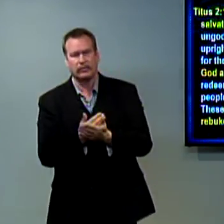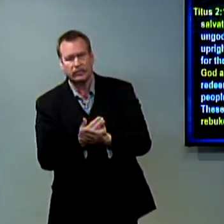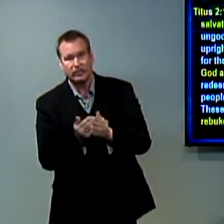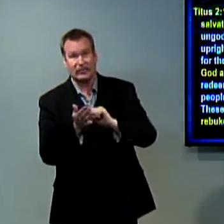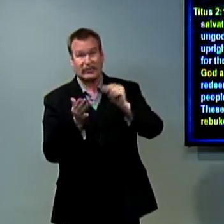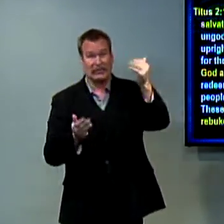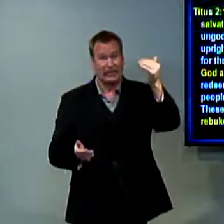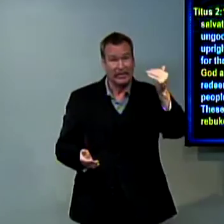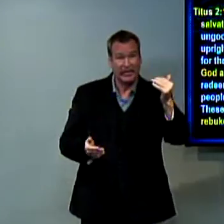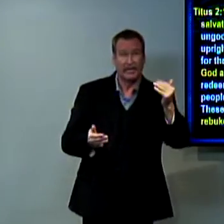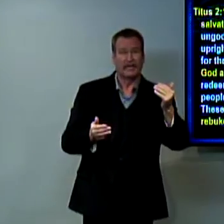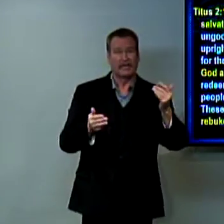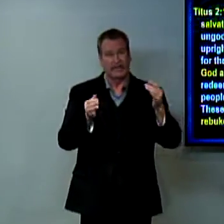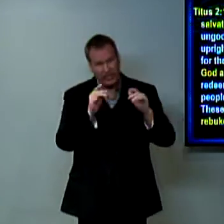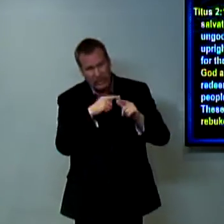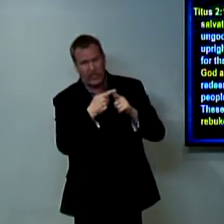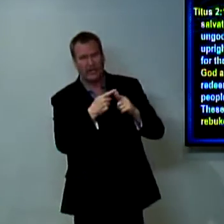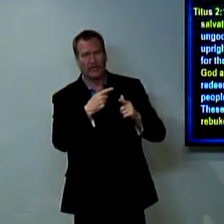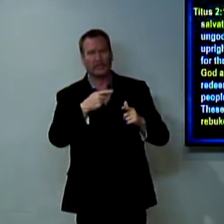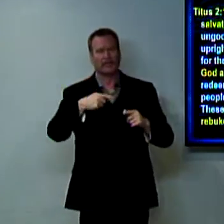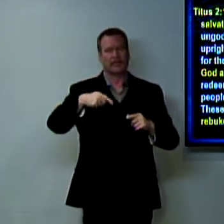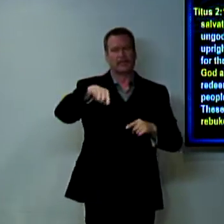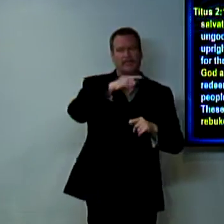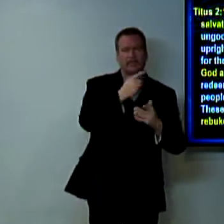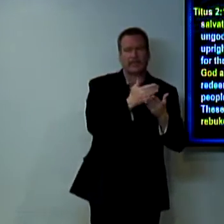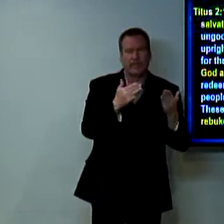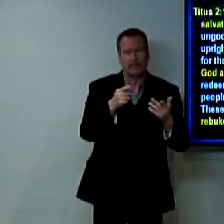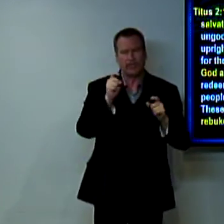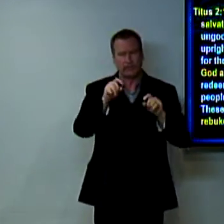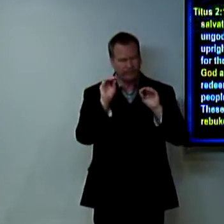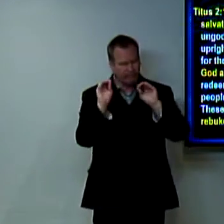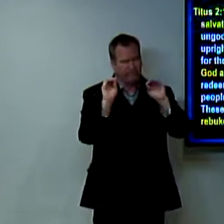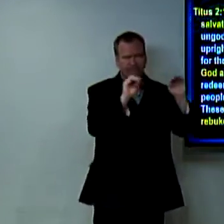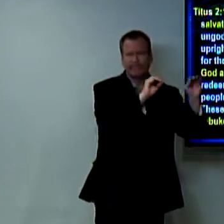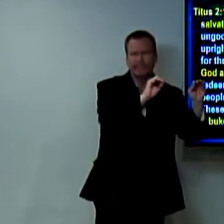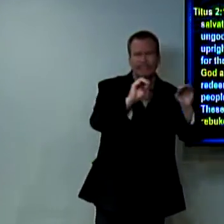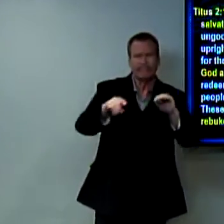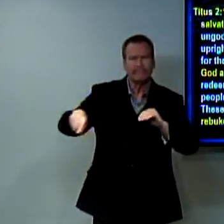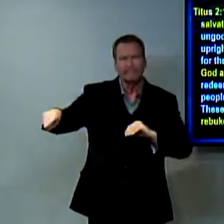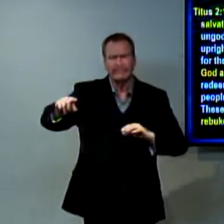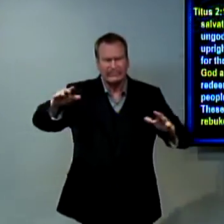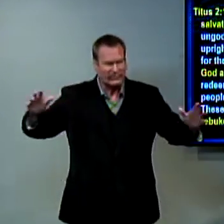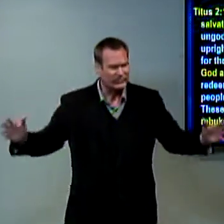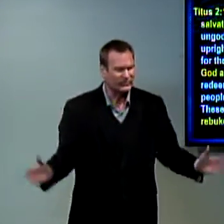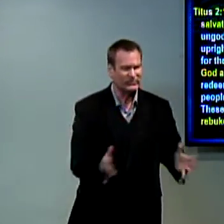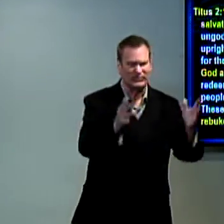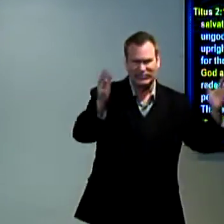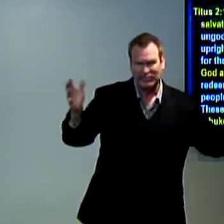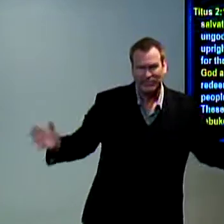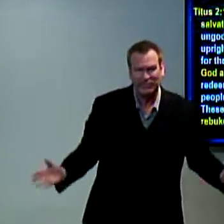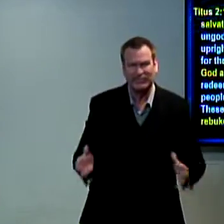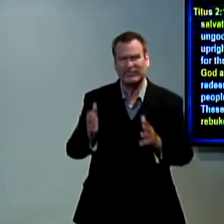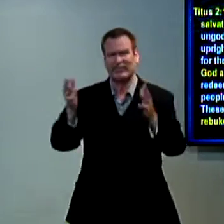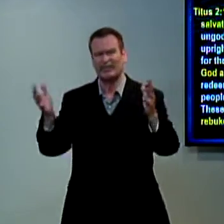people who are eager to do what is good and verse 15 says these then are the things that you should teach